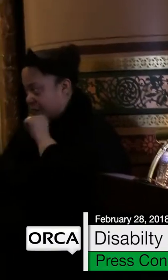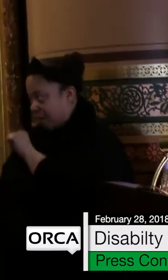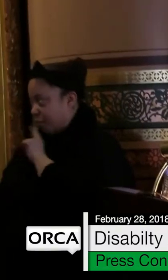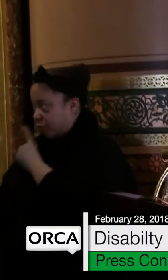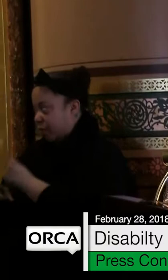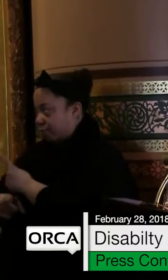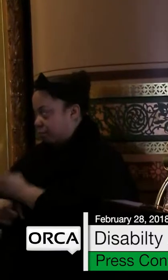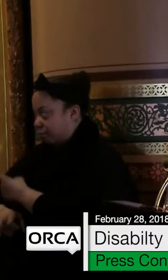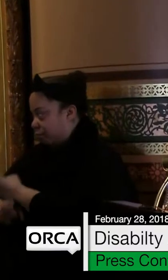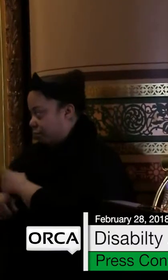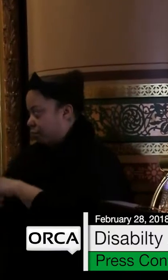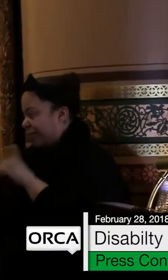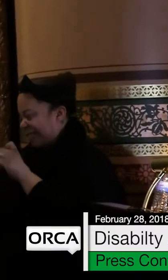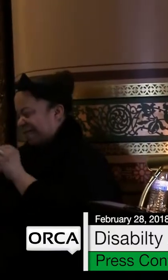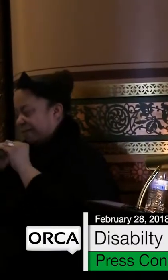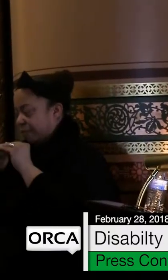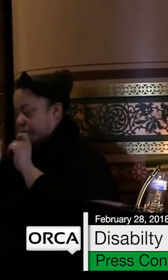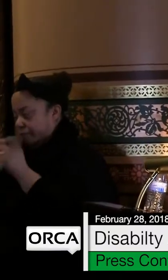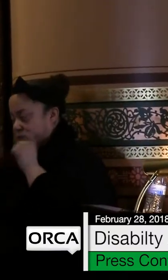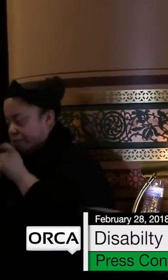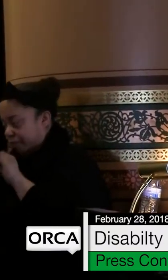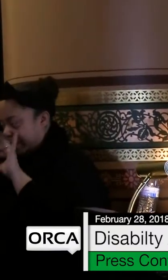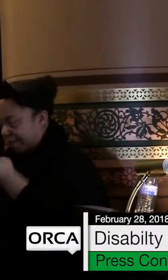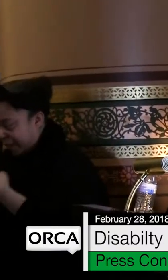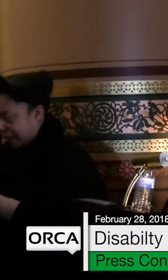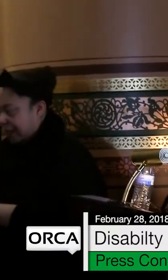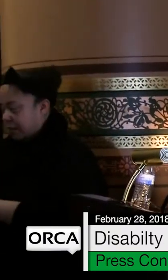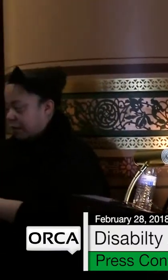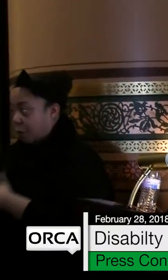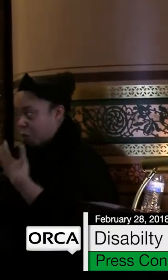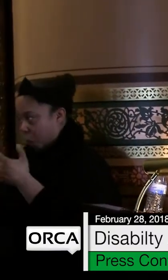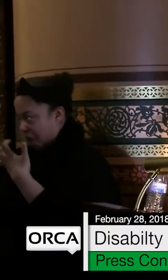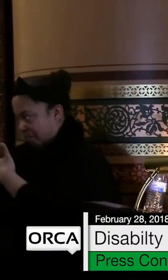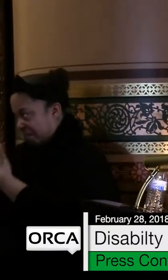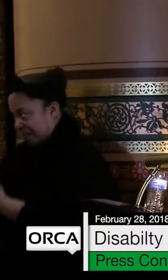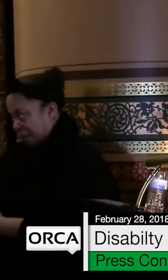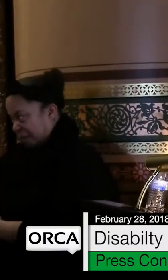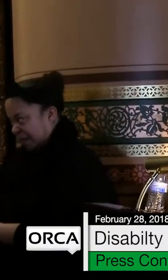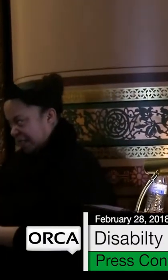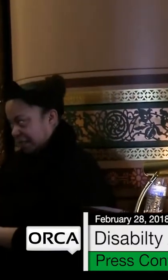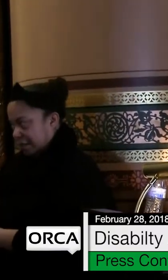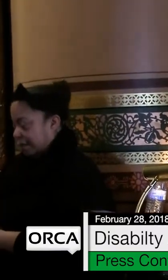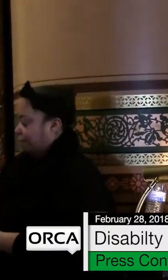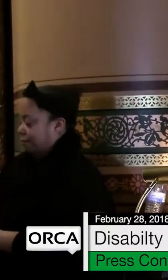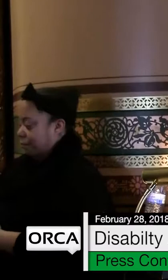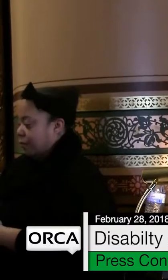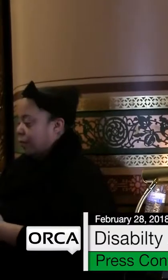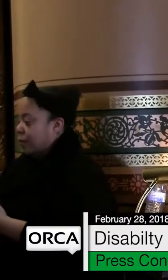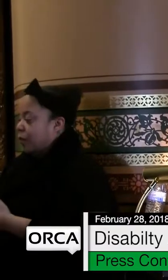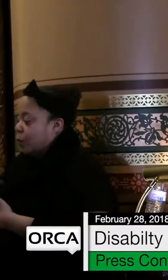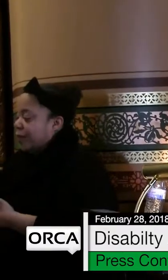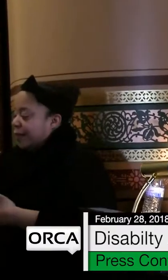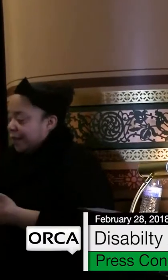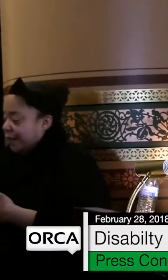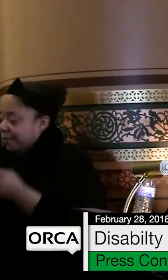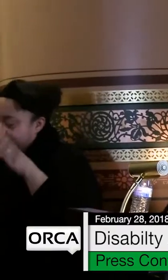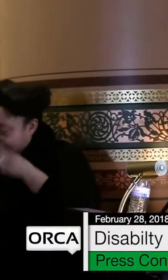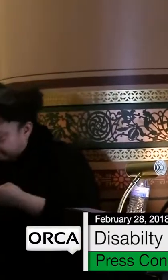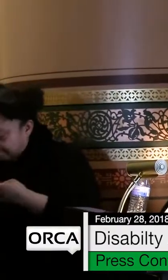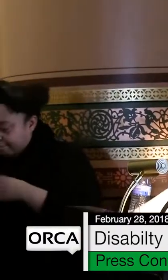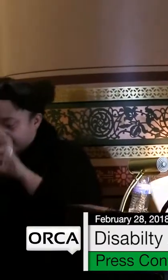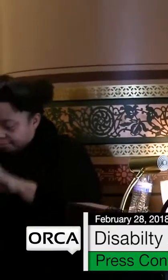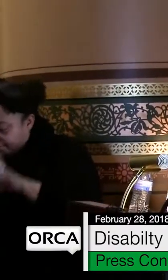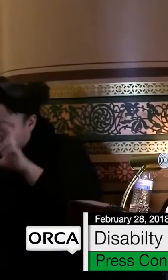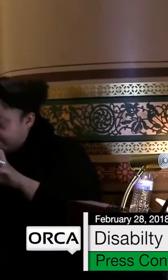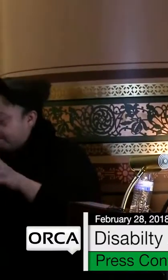While Iran is not Texas, any bill that fundamentally shifts the delivery of educational supports to struggling students and away